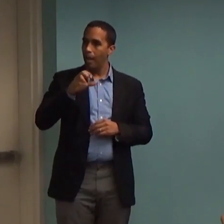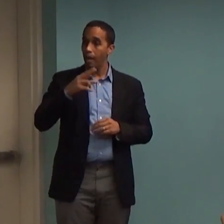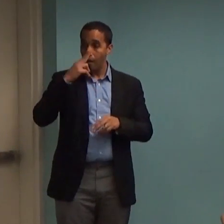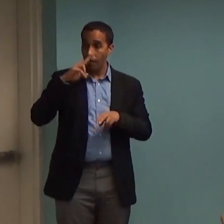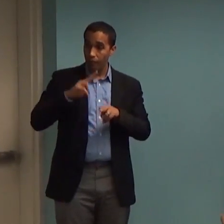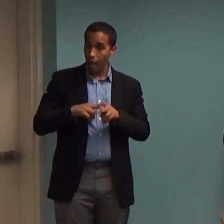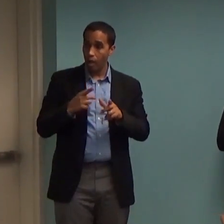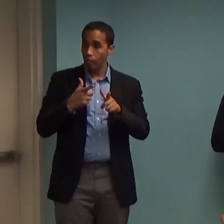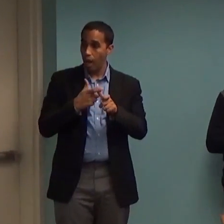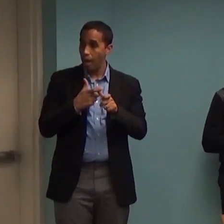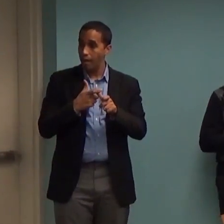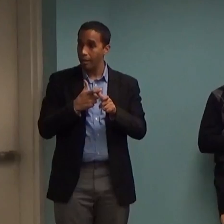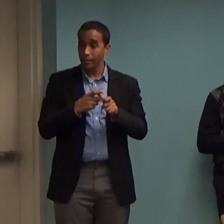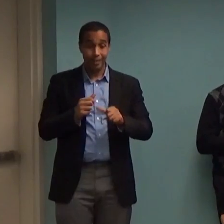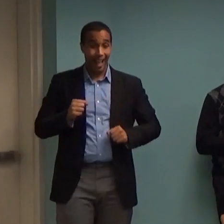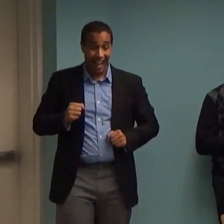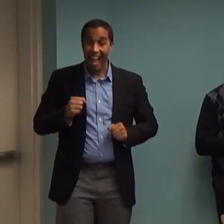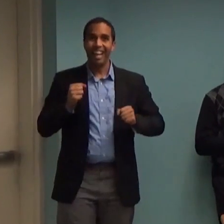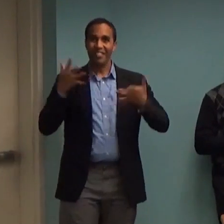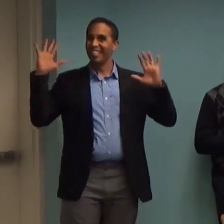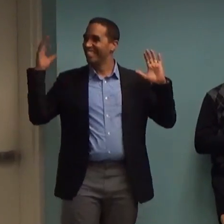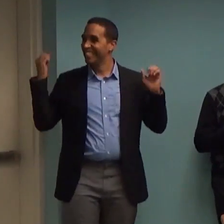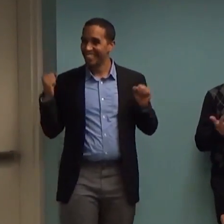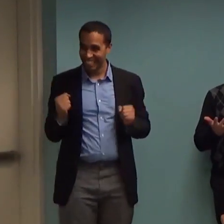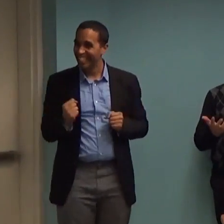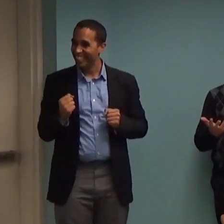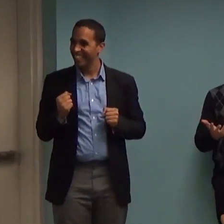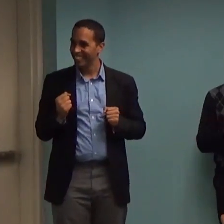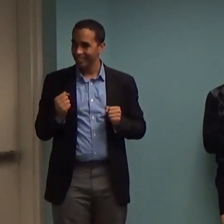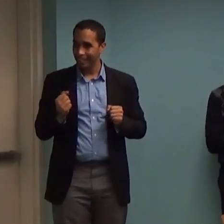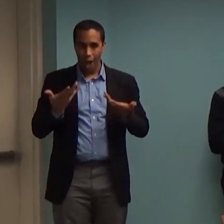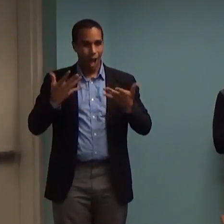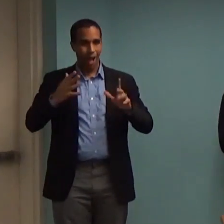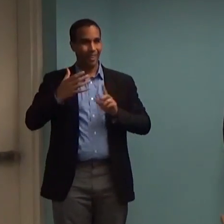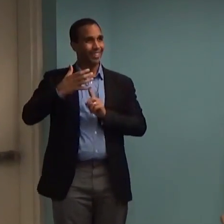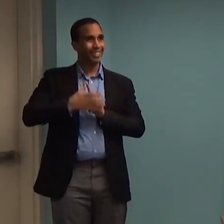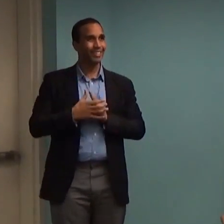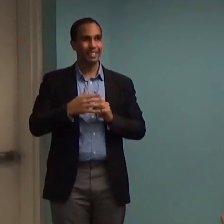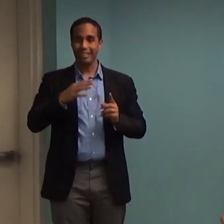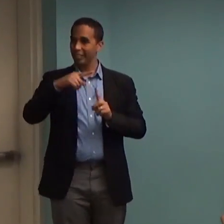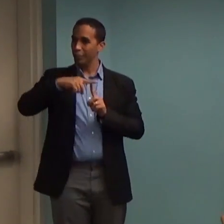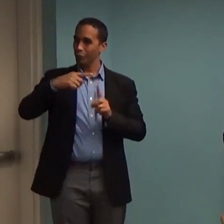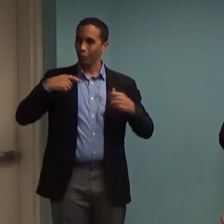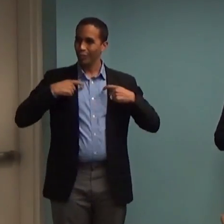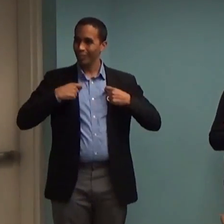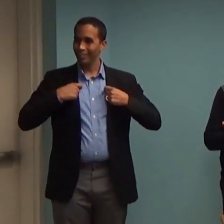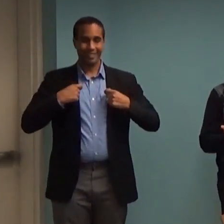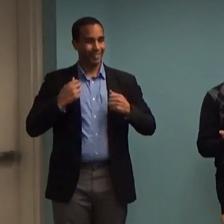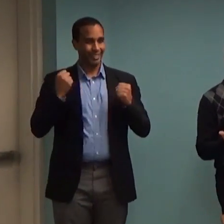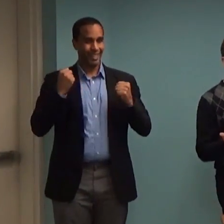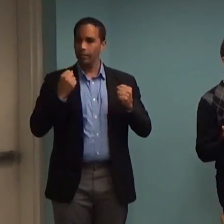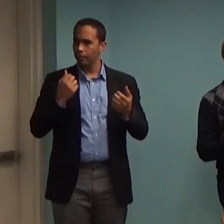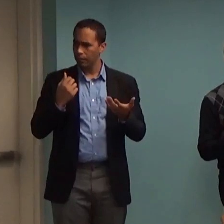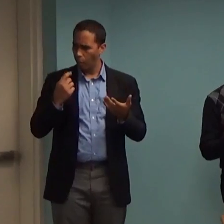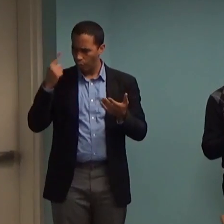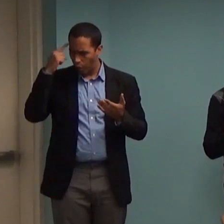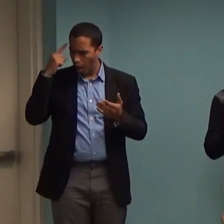okay, now get your t-shirts. So, you know, that is the kind of thing that we kind of anticipate with medication. The